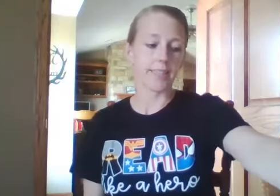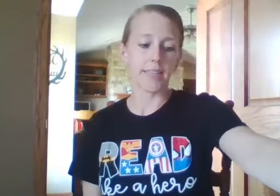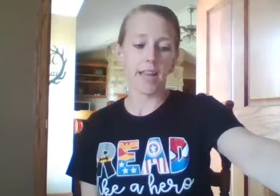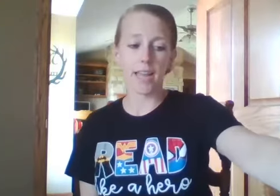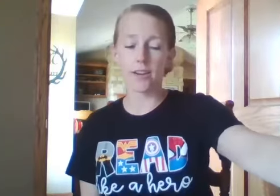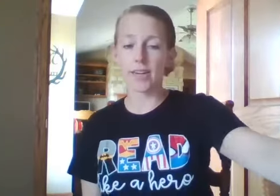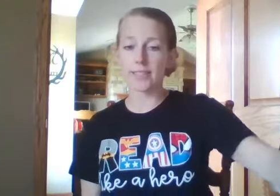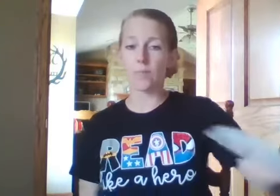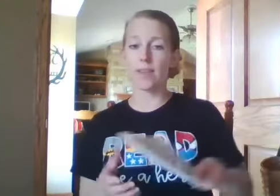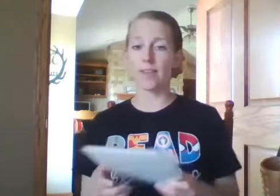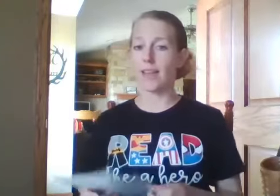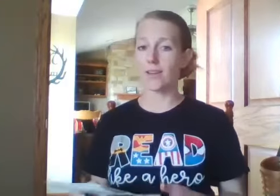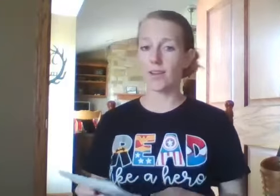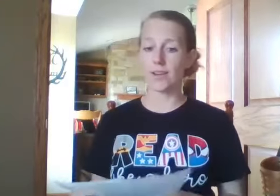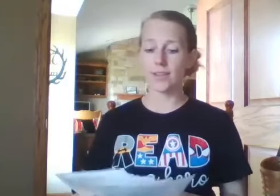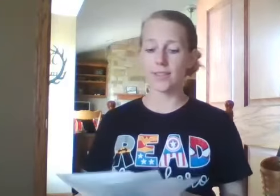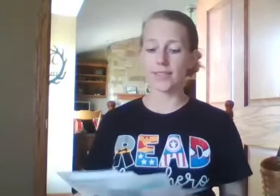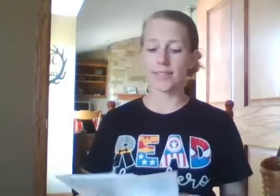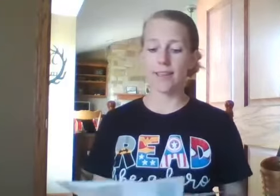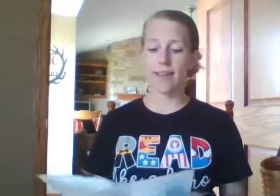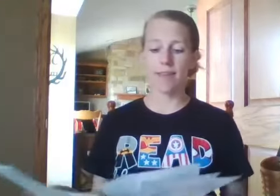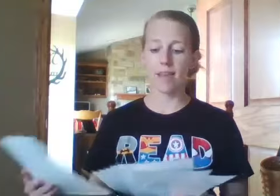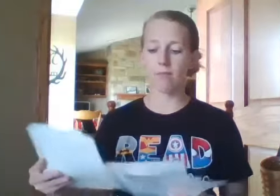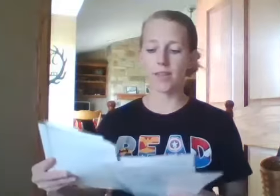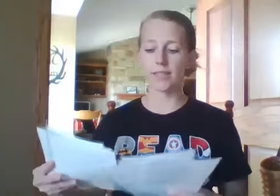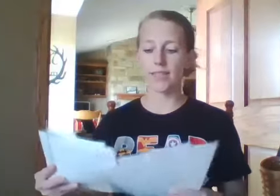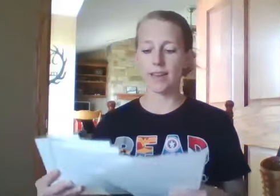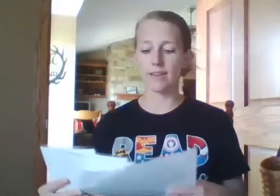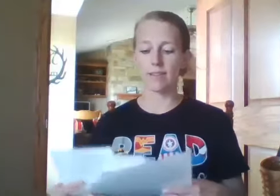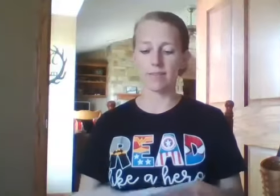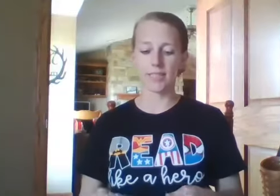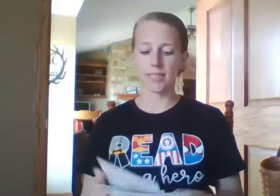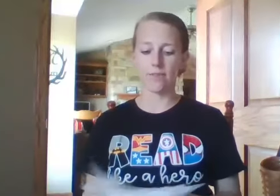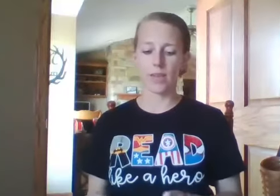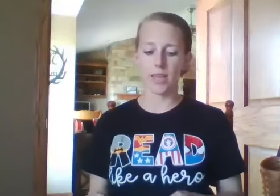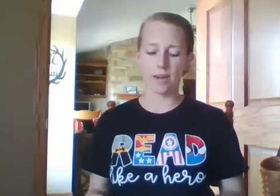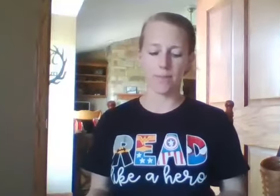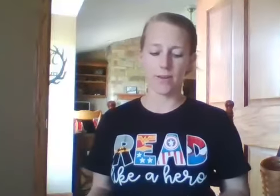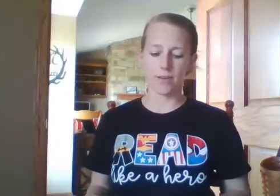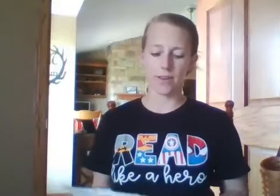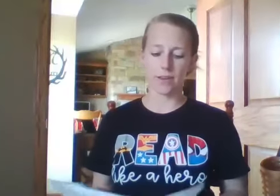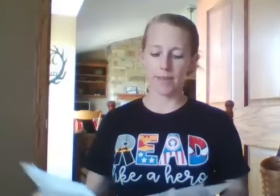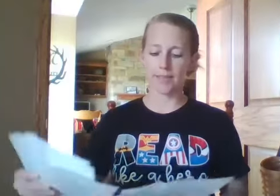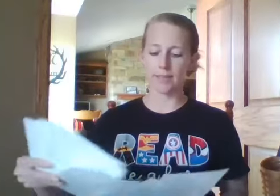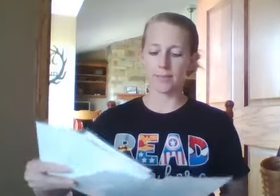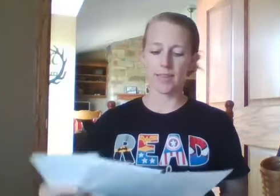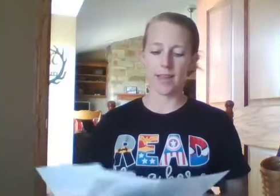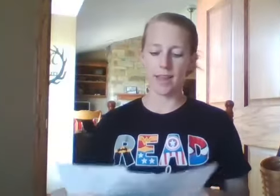Today, you're gonna tell me the letters and then what sound. Let's see if we can get them all good and mixed up today.